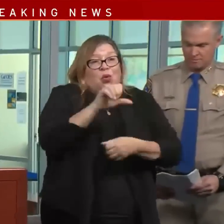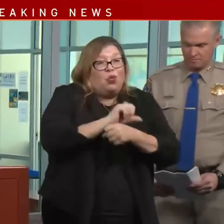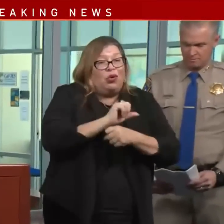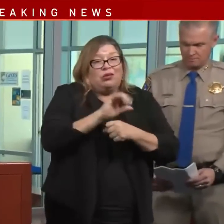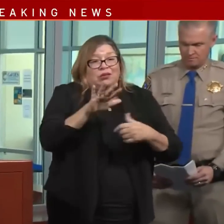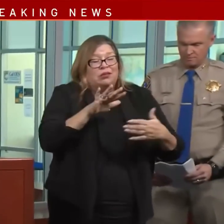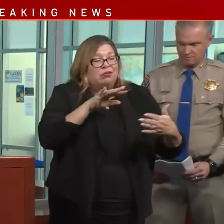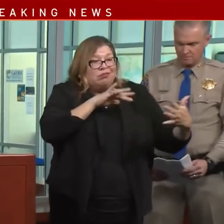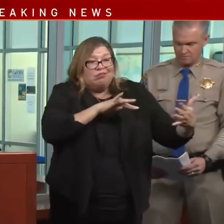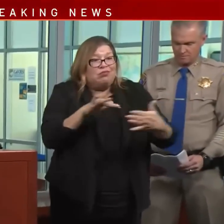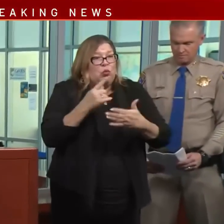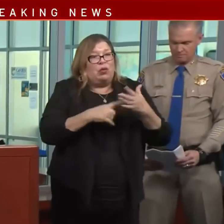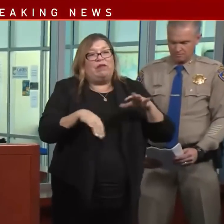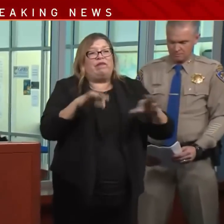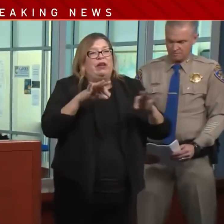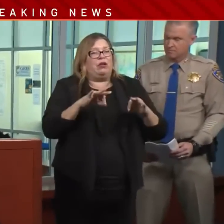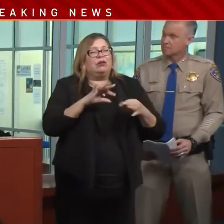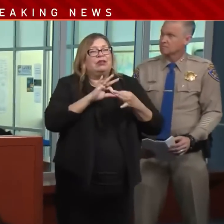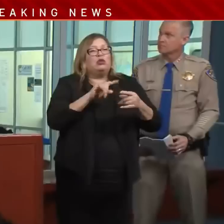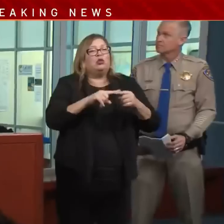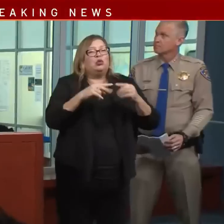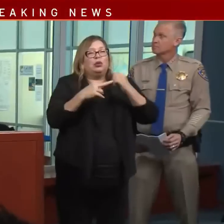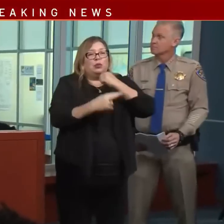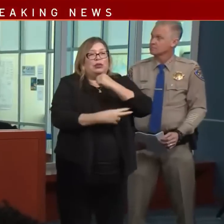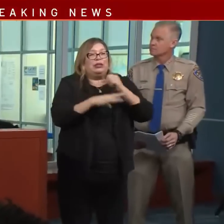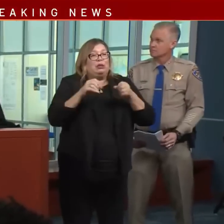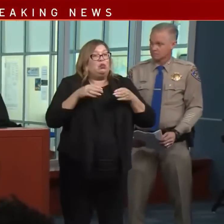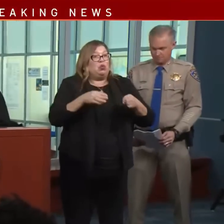we've seen with regards to the bridges and roads.